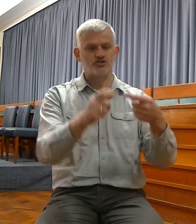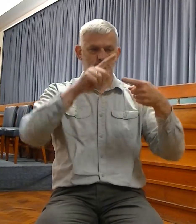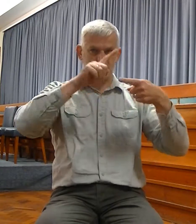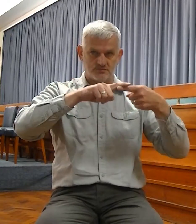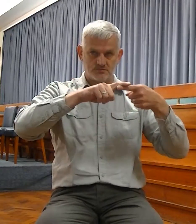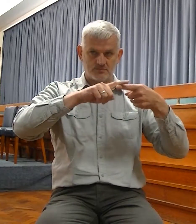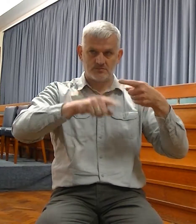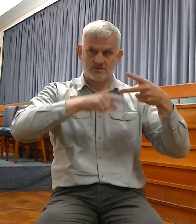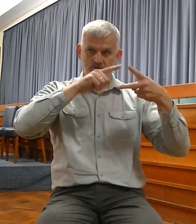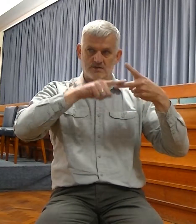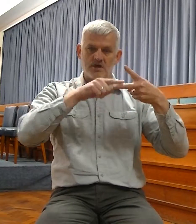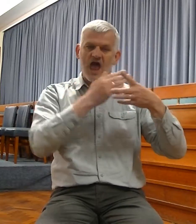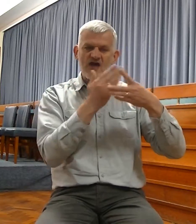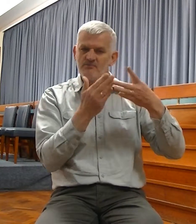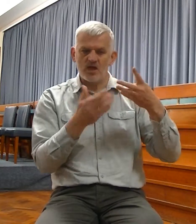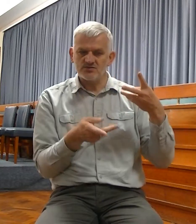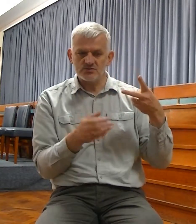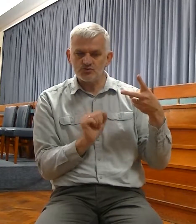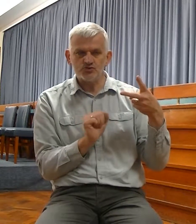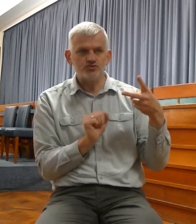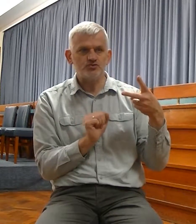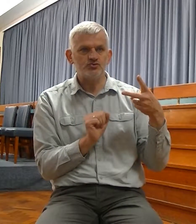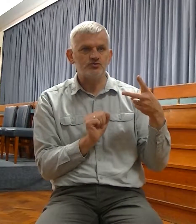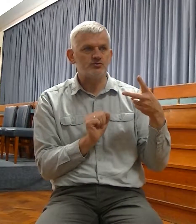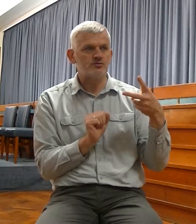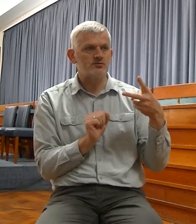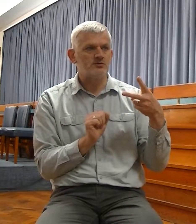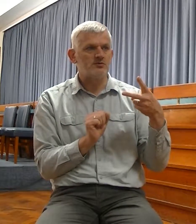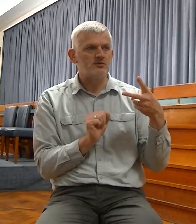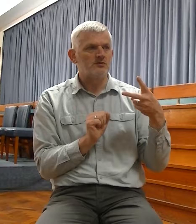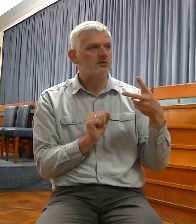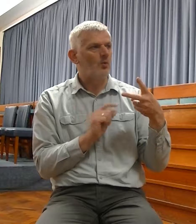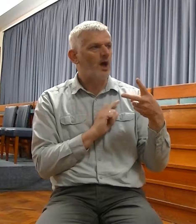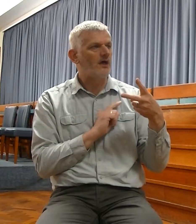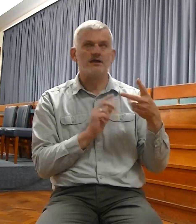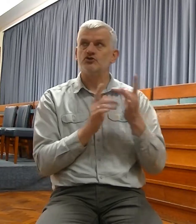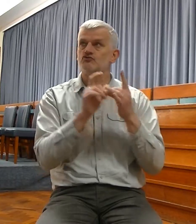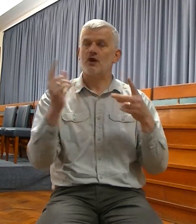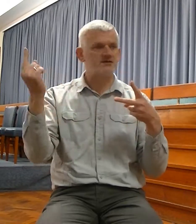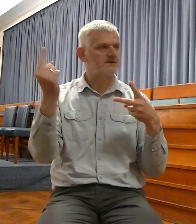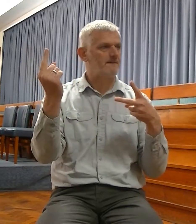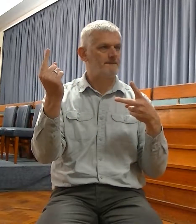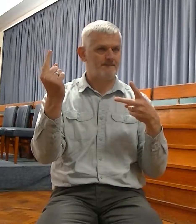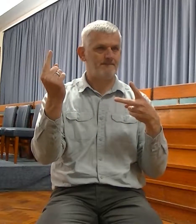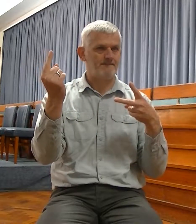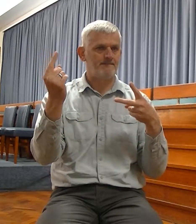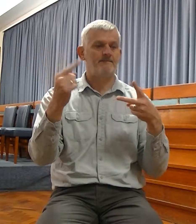certainly weren't fulfilled then. They waited for Christ, and then the prophecy is entirely